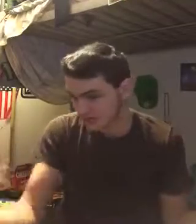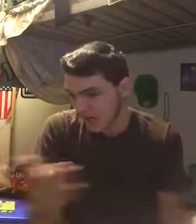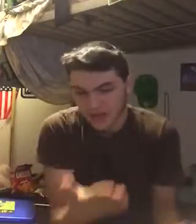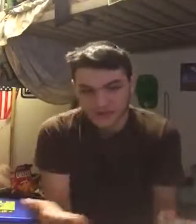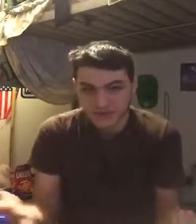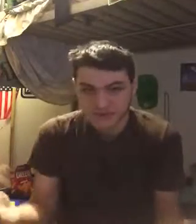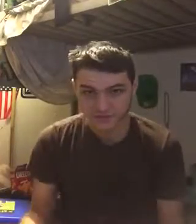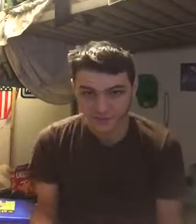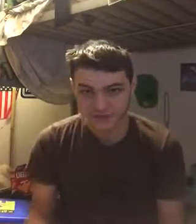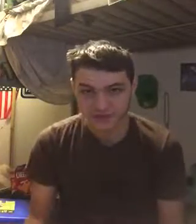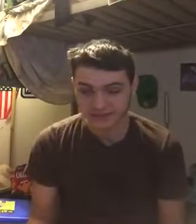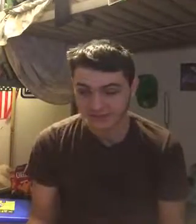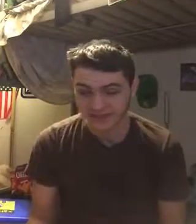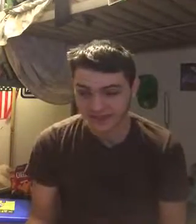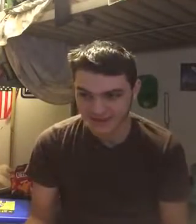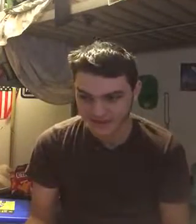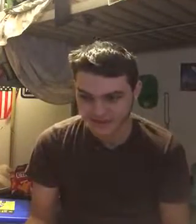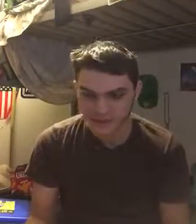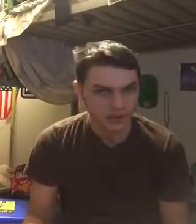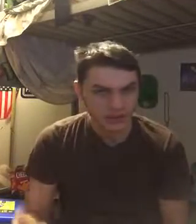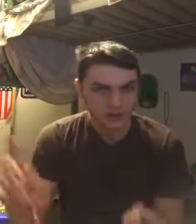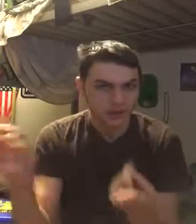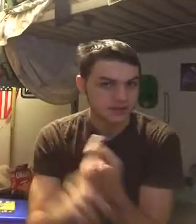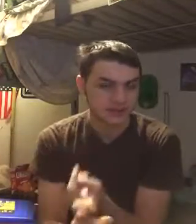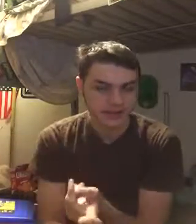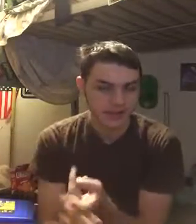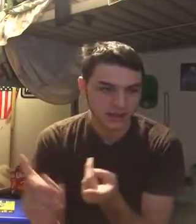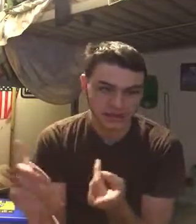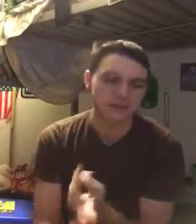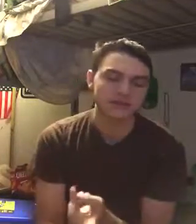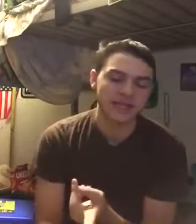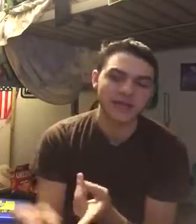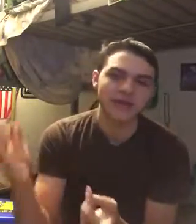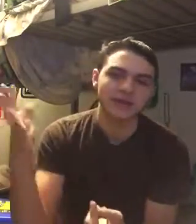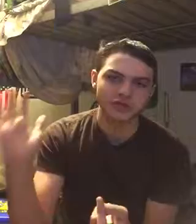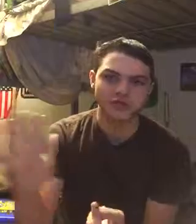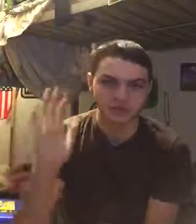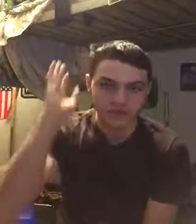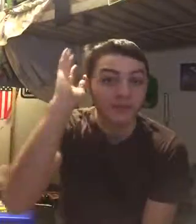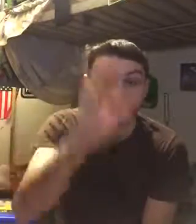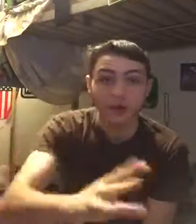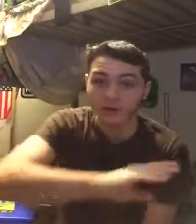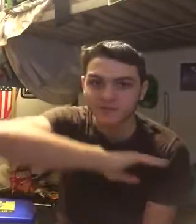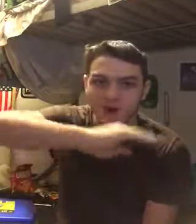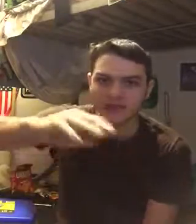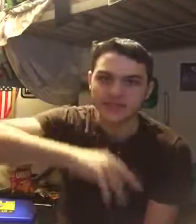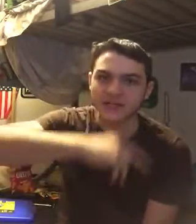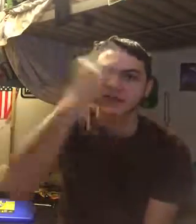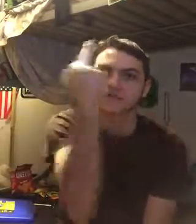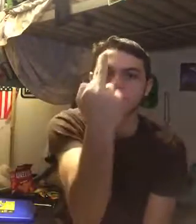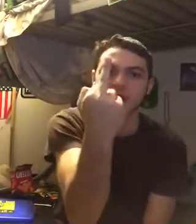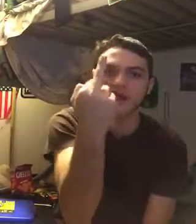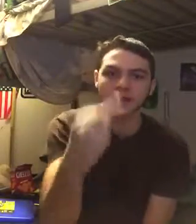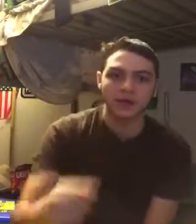and those are the four teams that I can think of sit San Diego Chargers I'm calling them fucking San Diego fuck LA